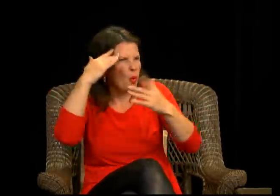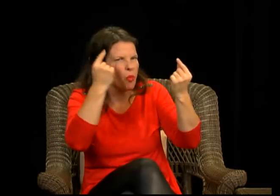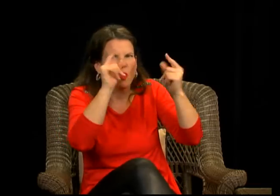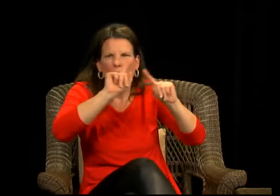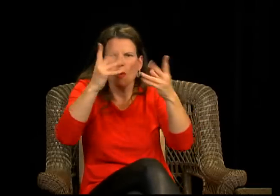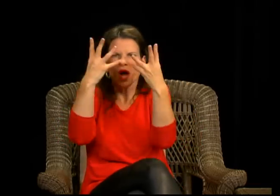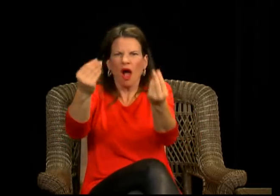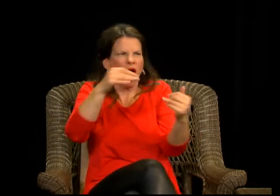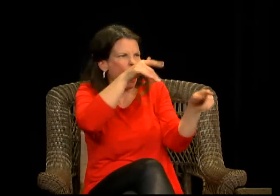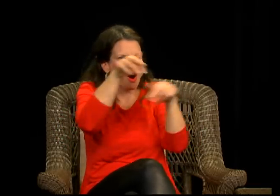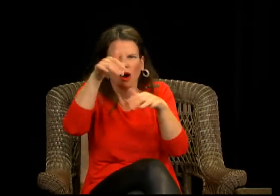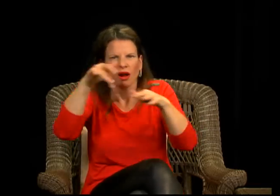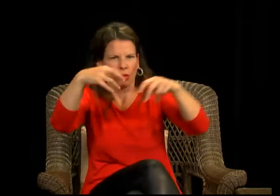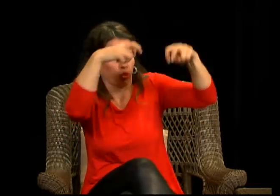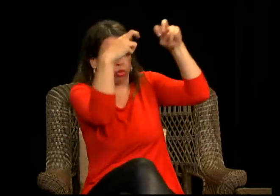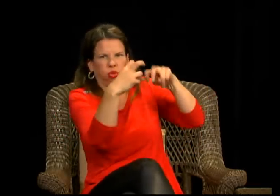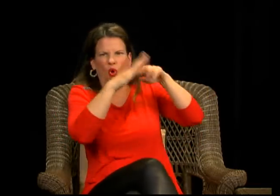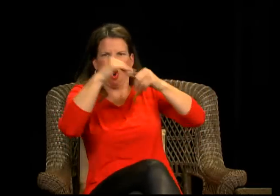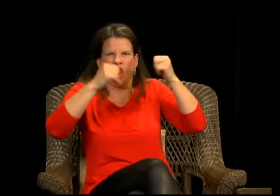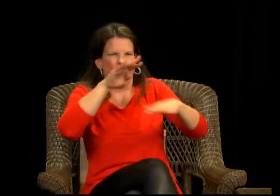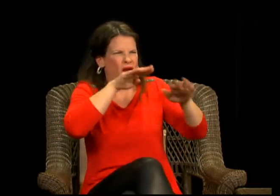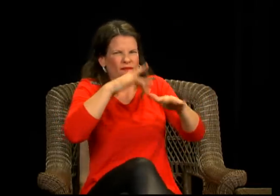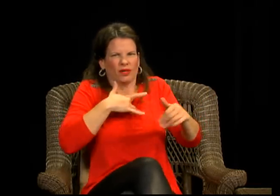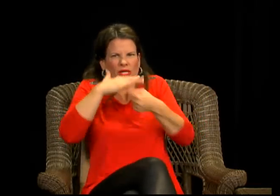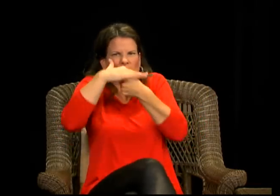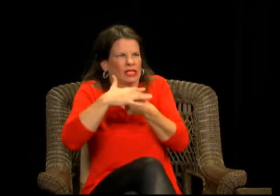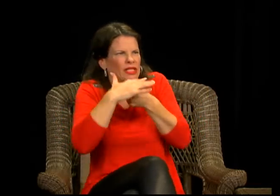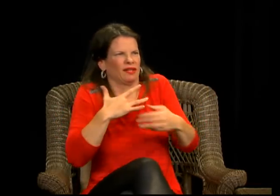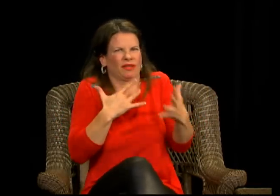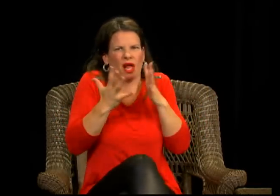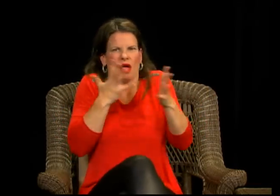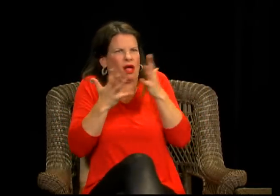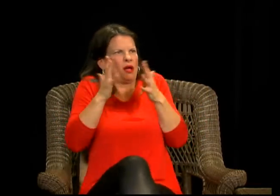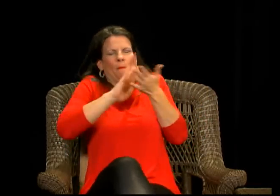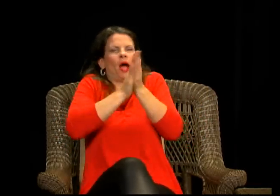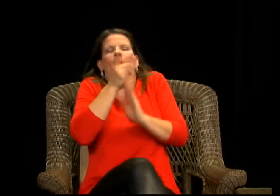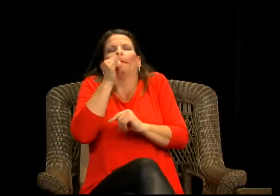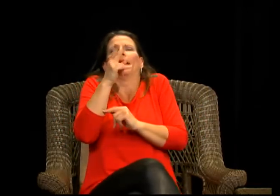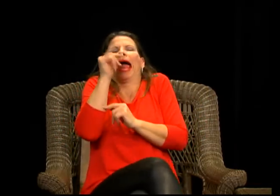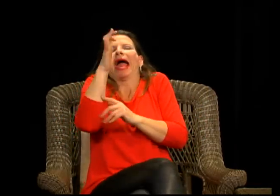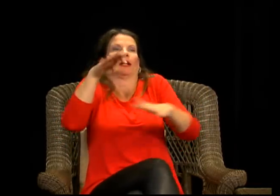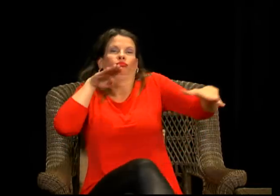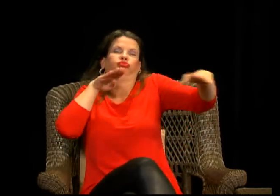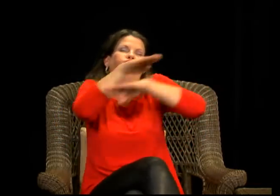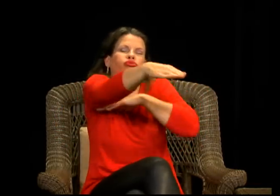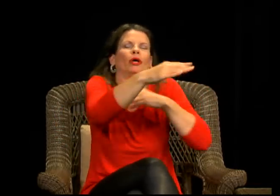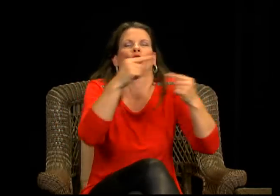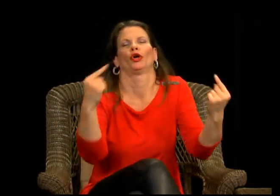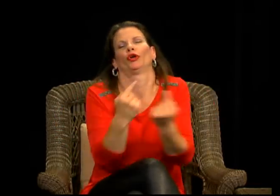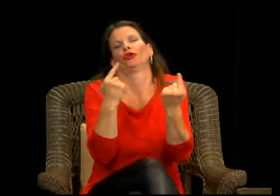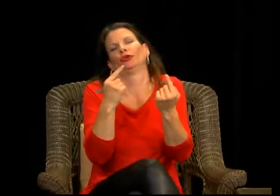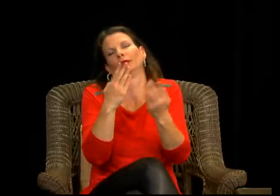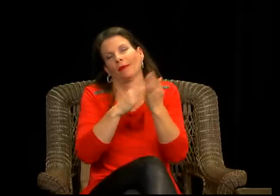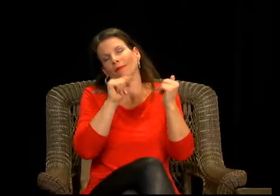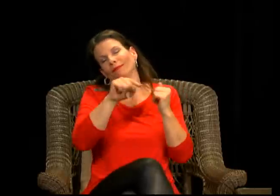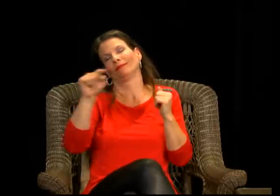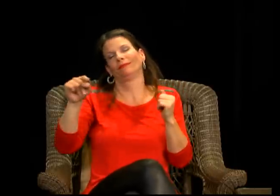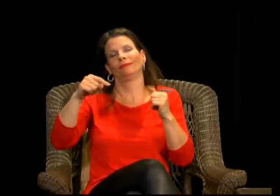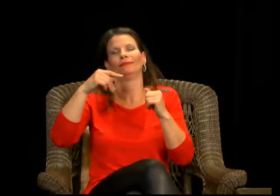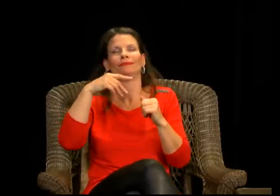parade. He didn't know what was going on. He was just sitting in his car, waiting for these people to pass. He became very, uh, annoyed and decided